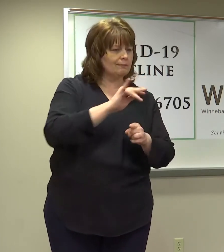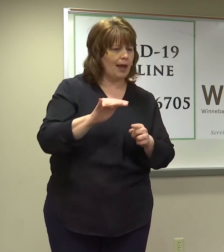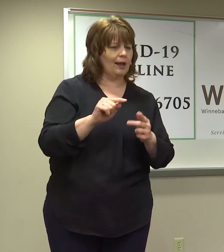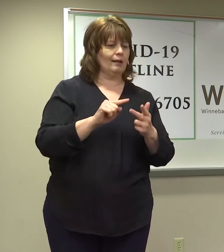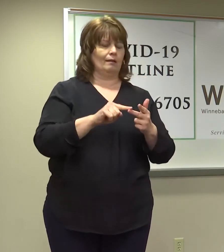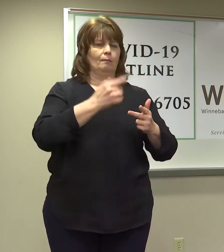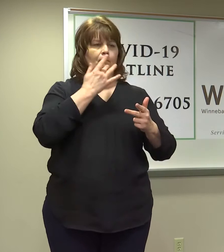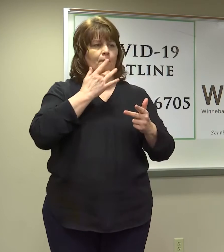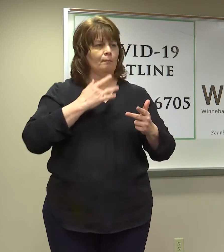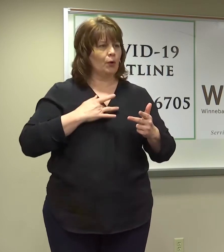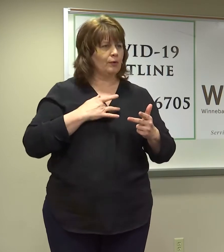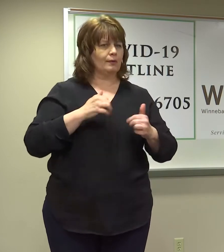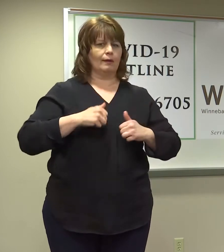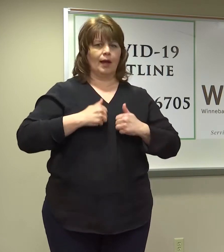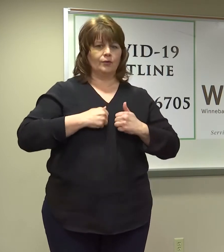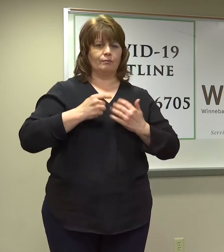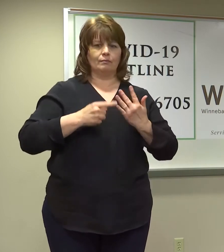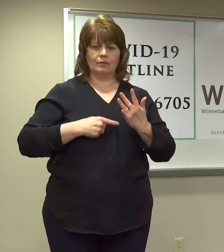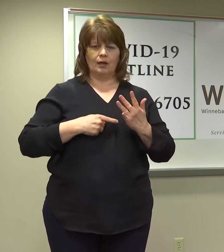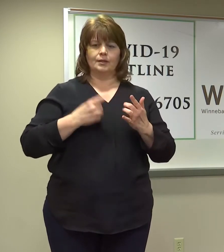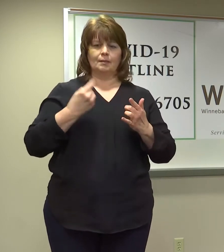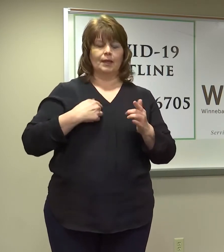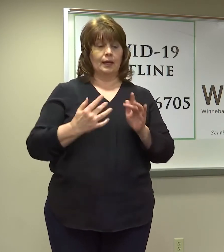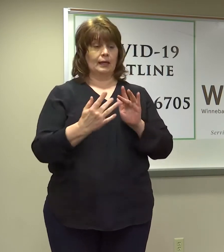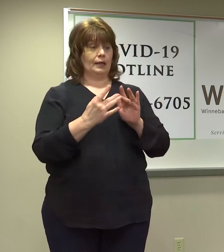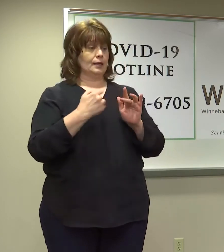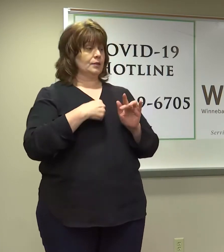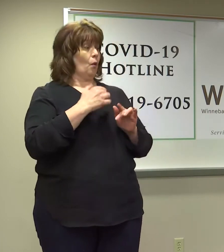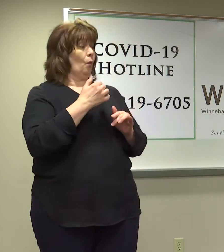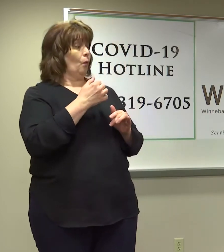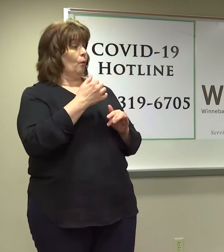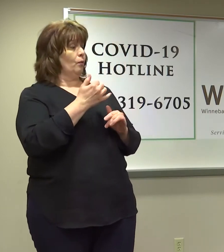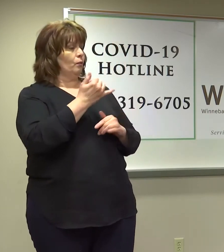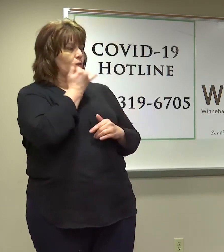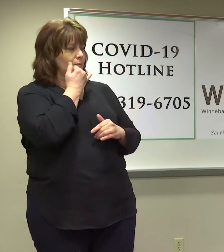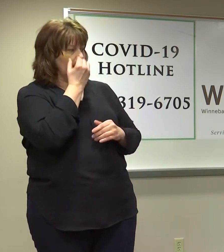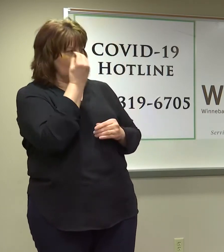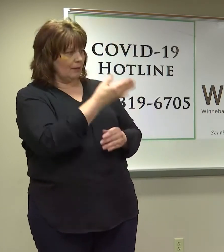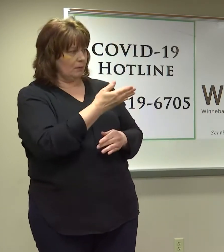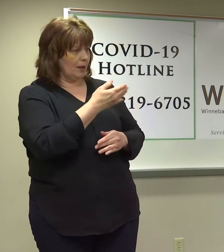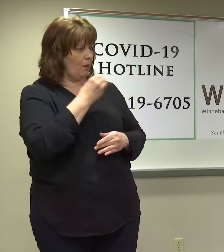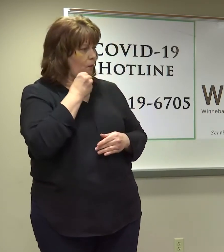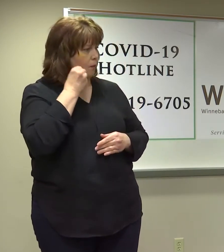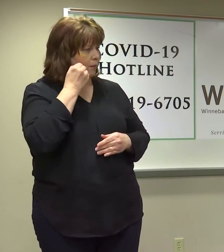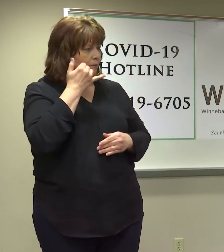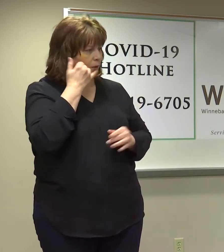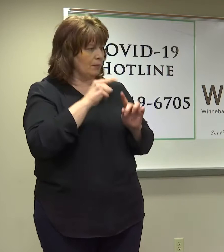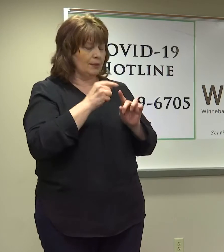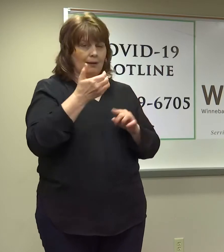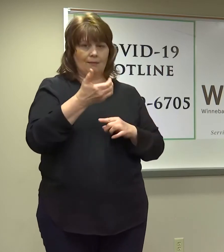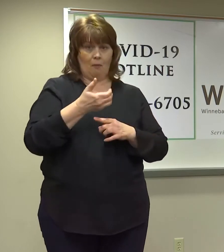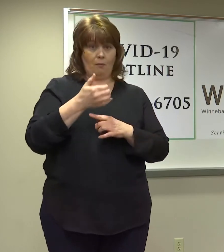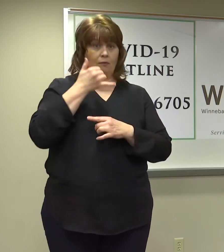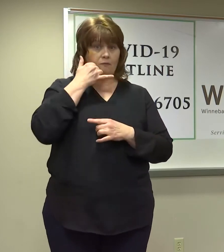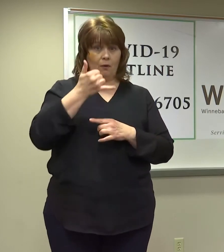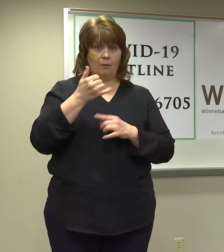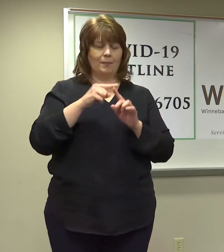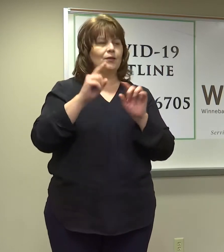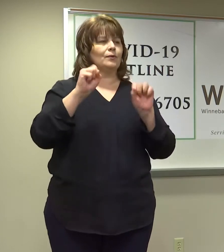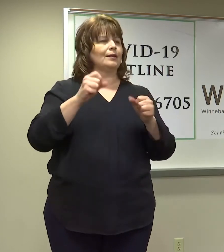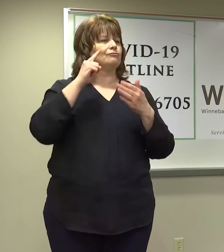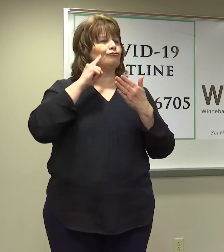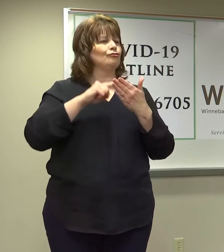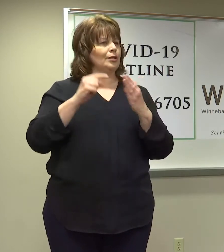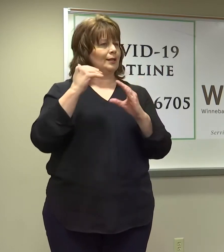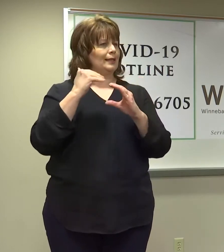people have already reached out to us and said, oh, I gave you my landline, not my cell phone. But you also have a check on the email. And when you come